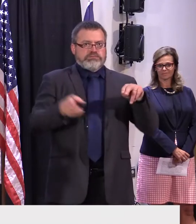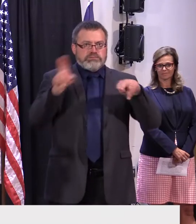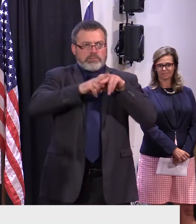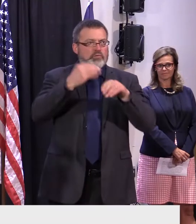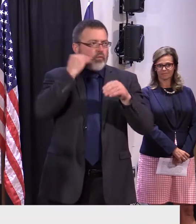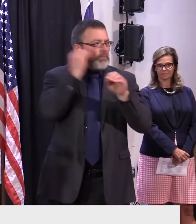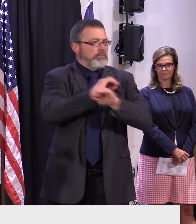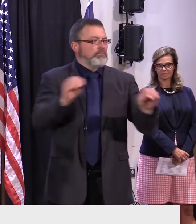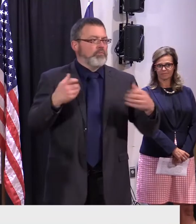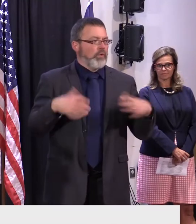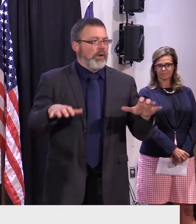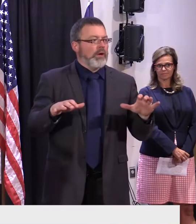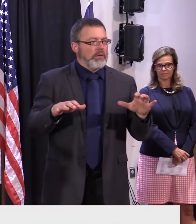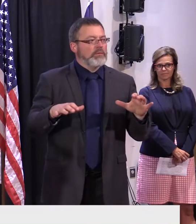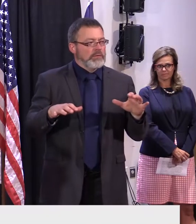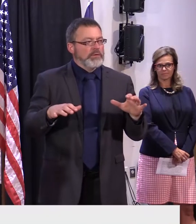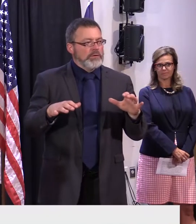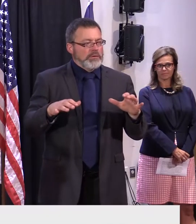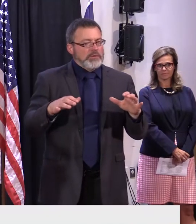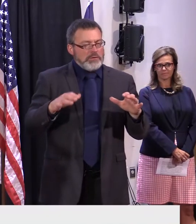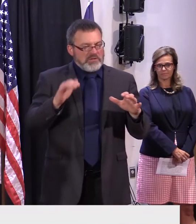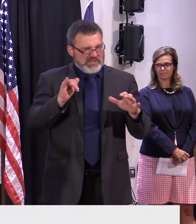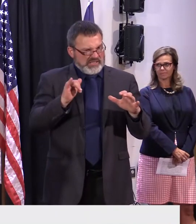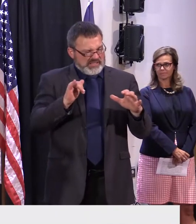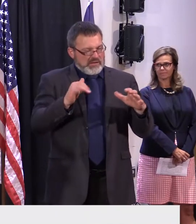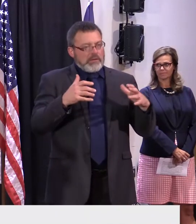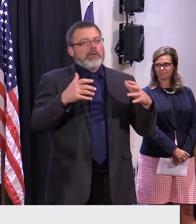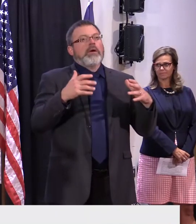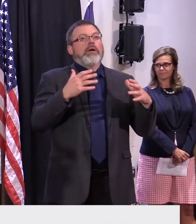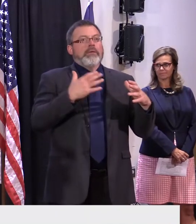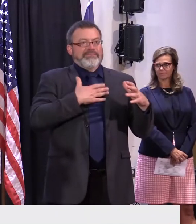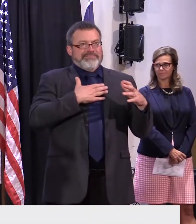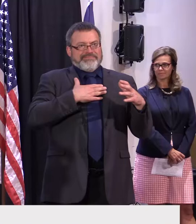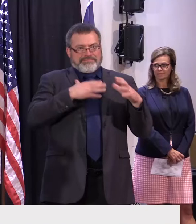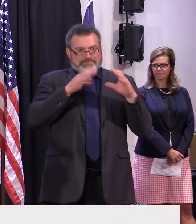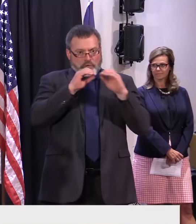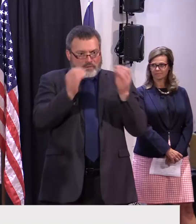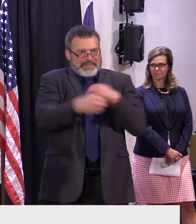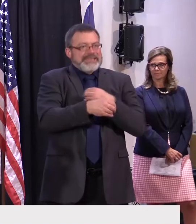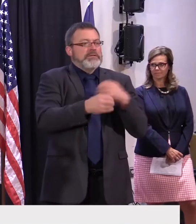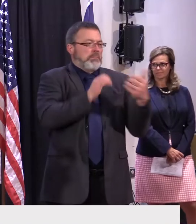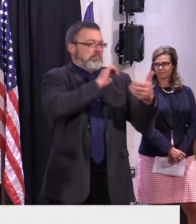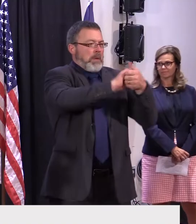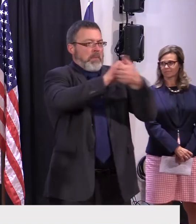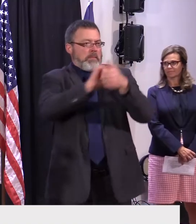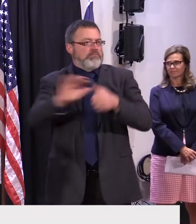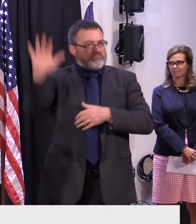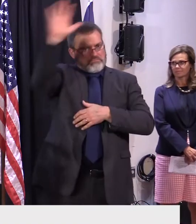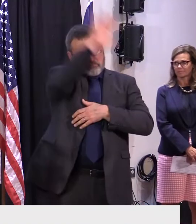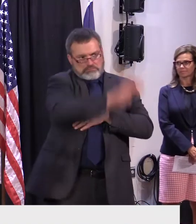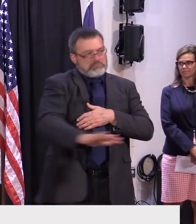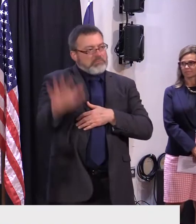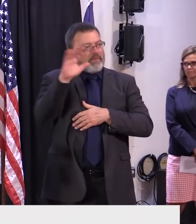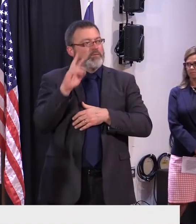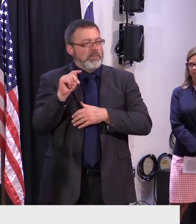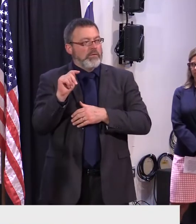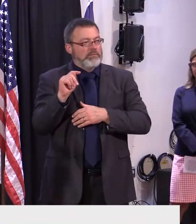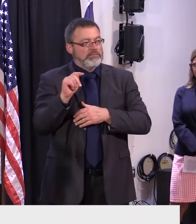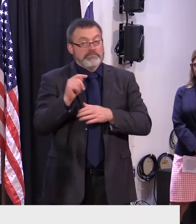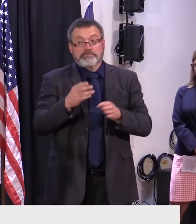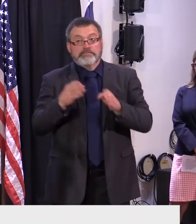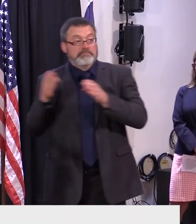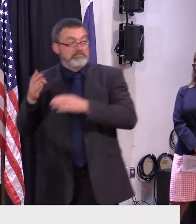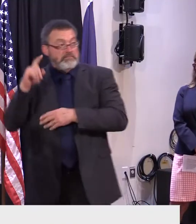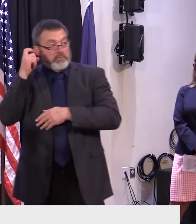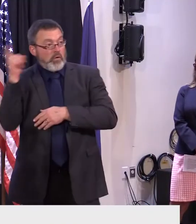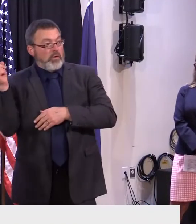state to support these households. I think there are a number of people who are conflating the motel hotel program with